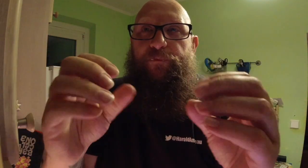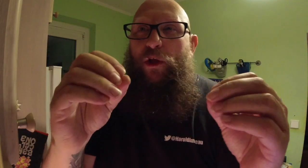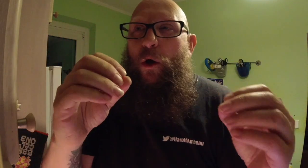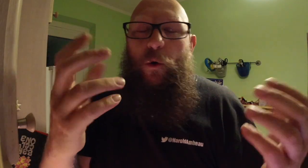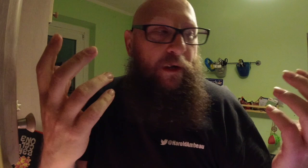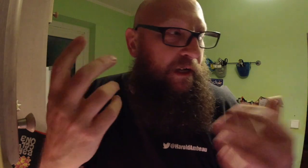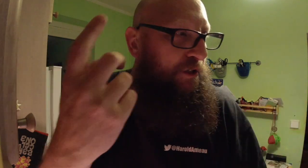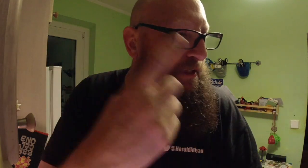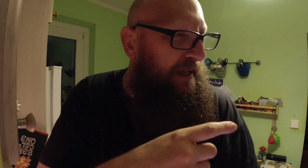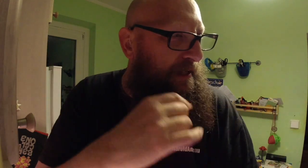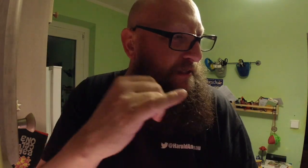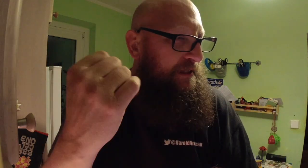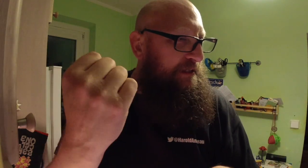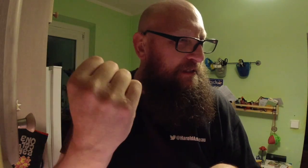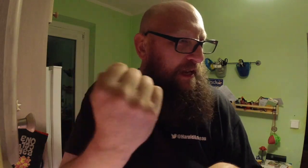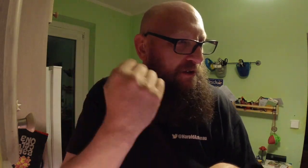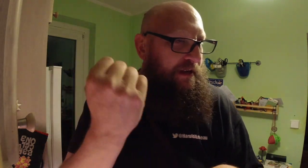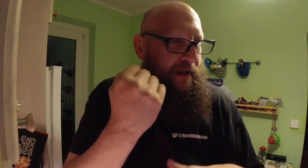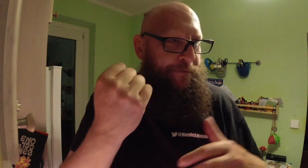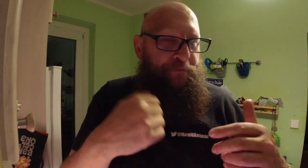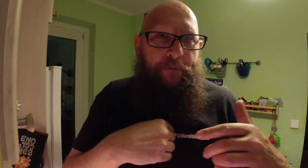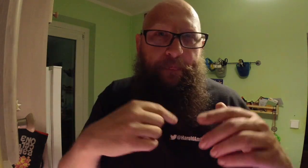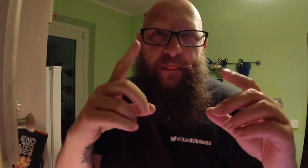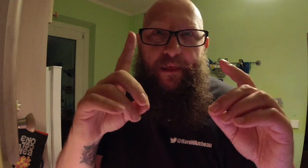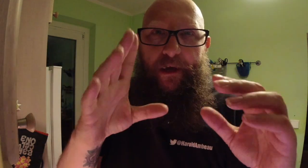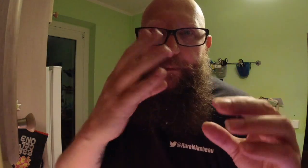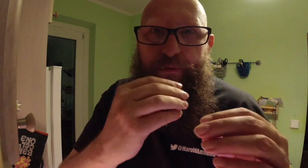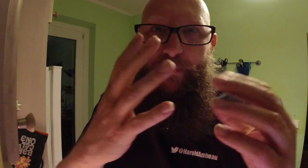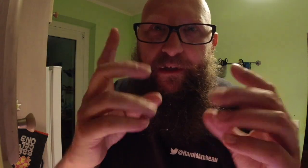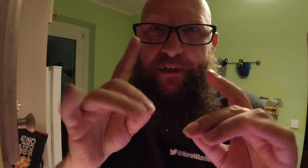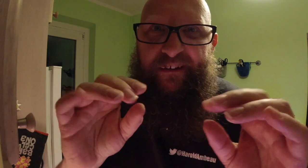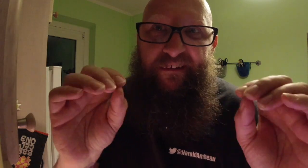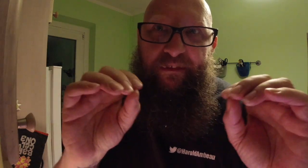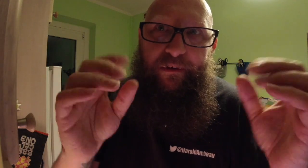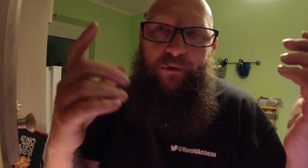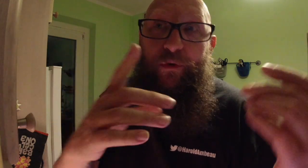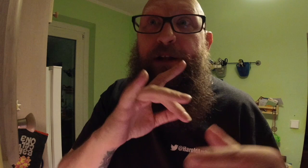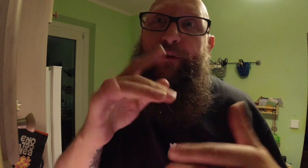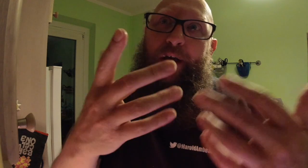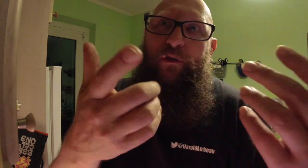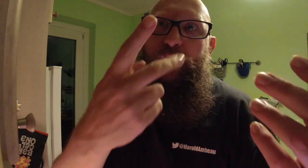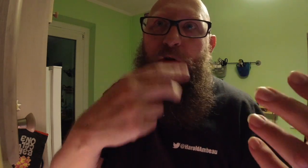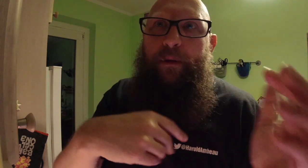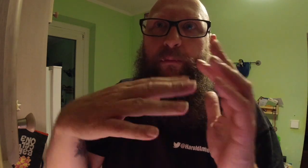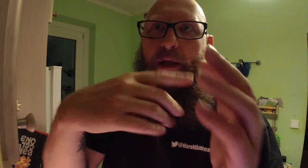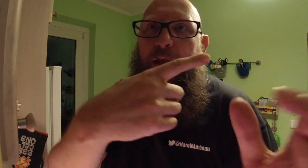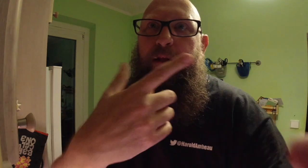So today is Saturday. I pretty much said nothing. Really, just want to be paid.